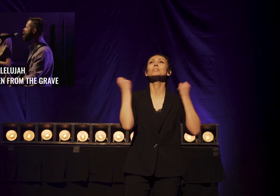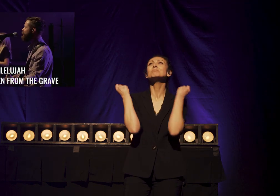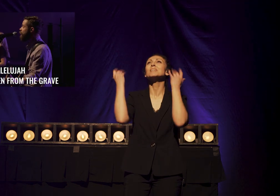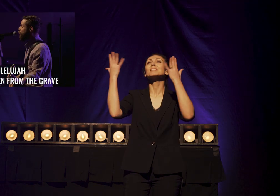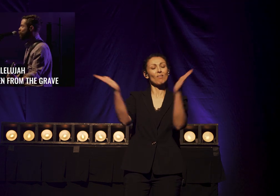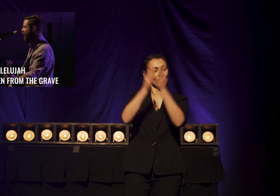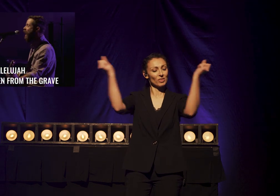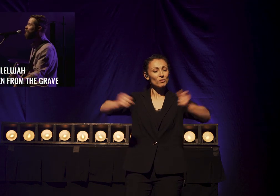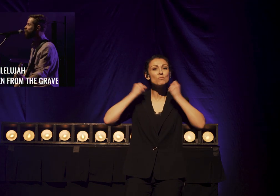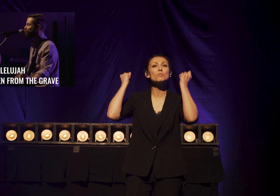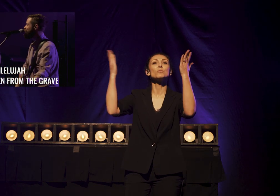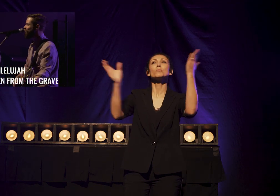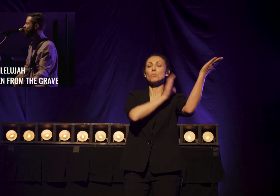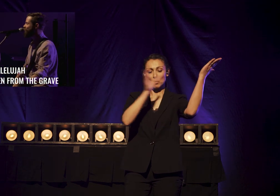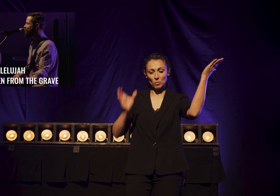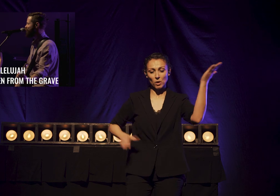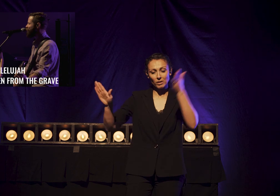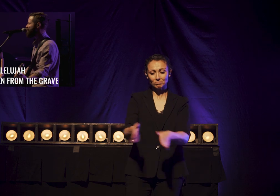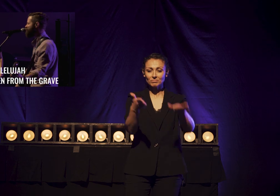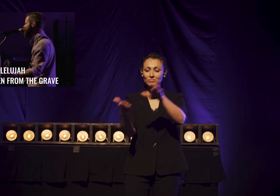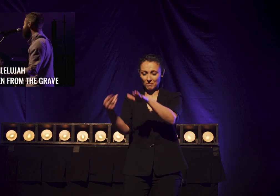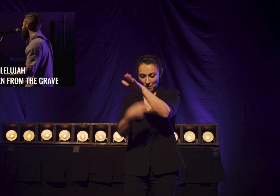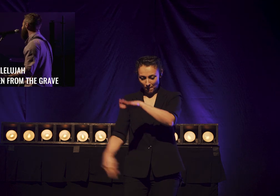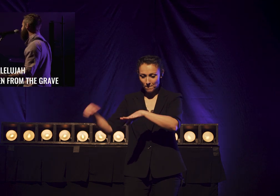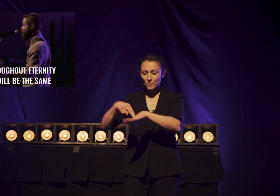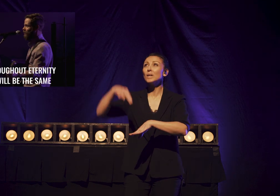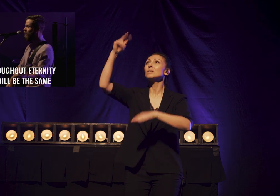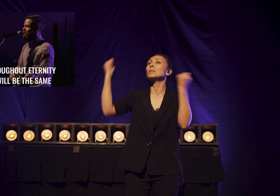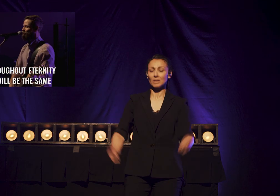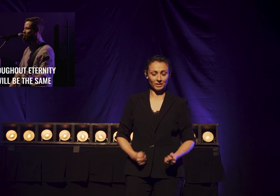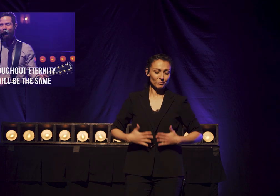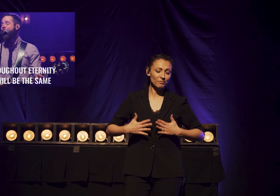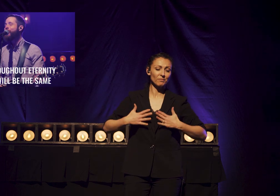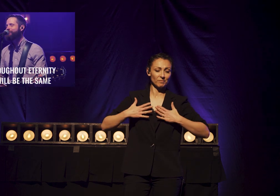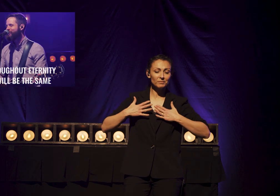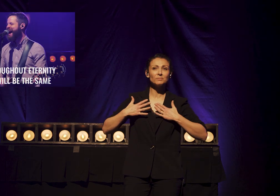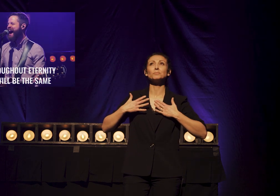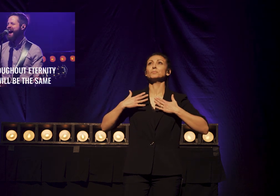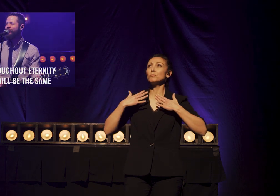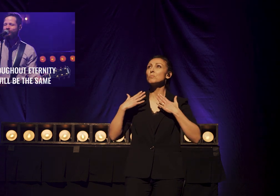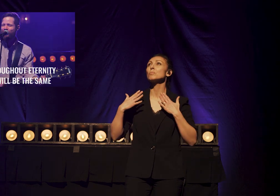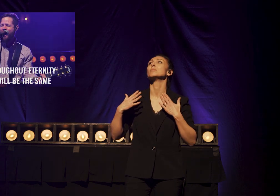Christ Is Risen From The Grave And All Throughout Eternity